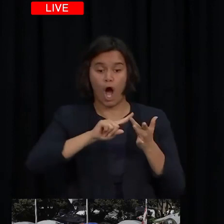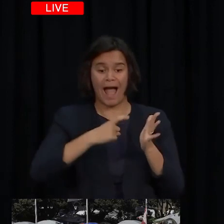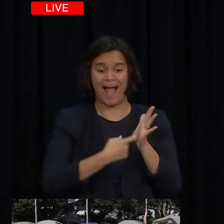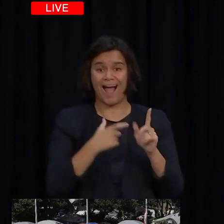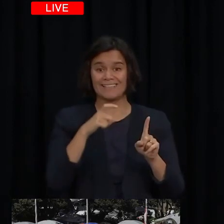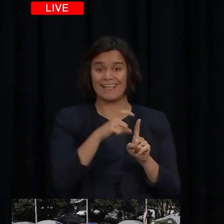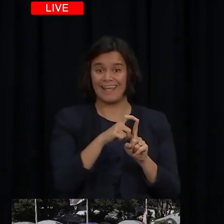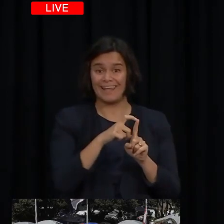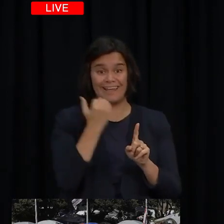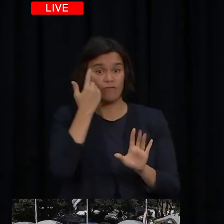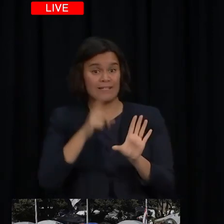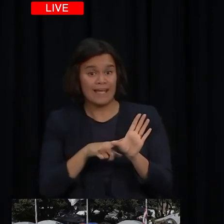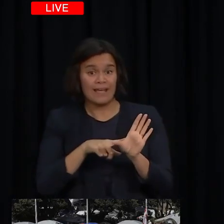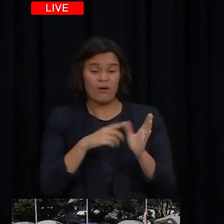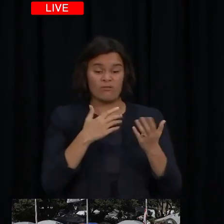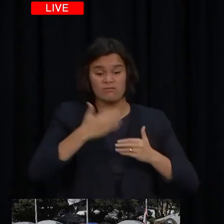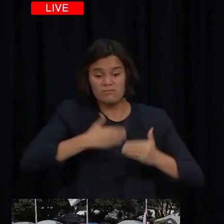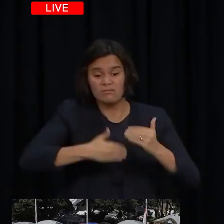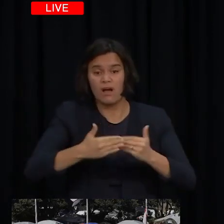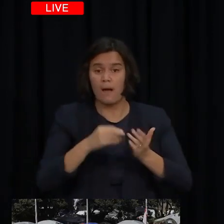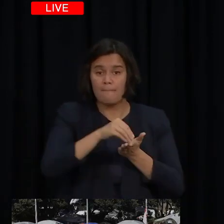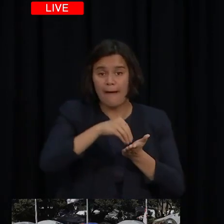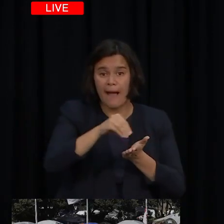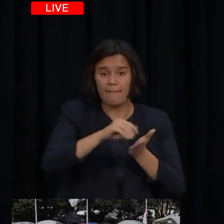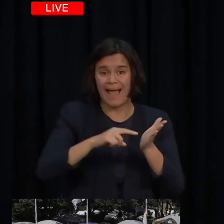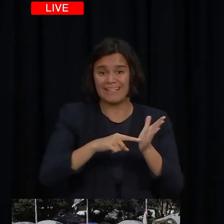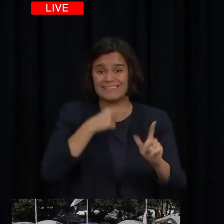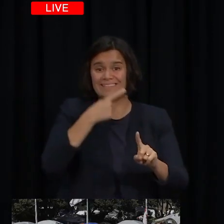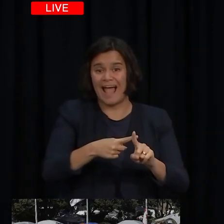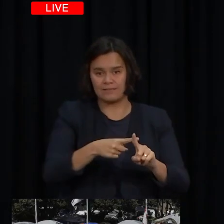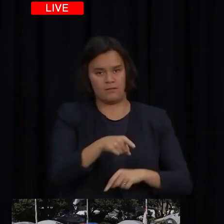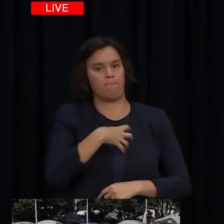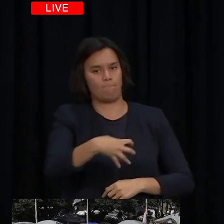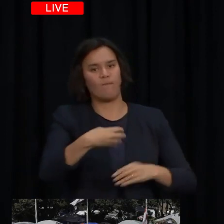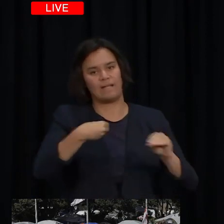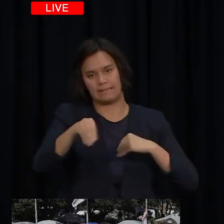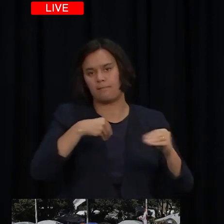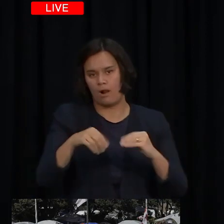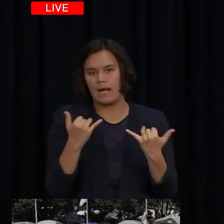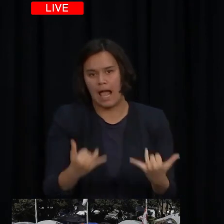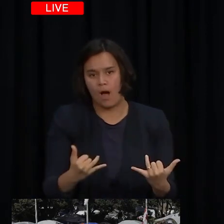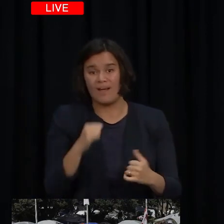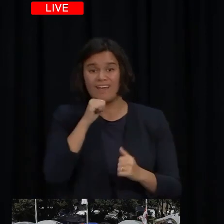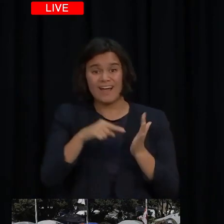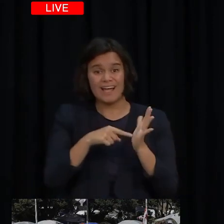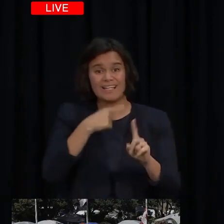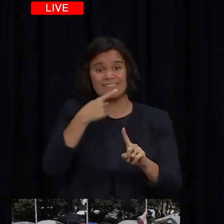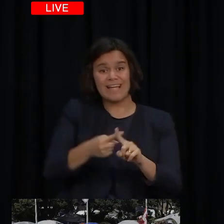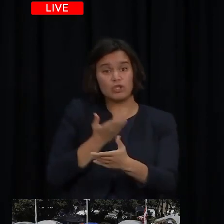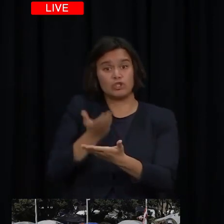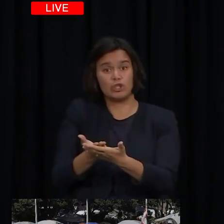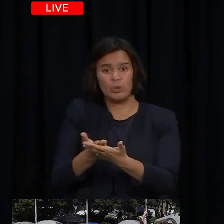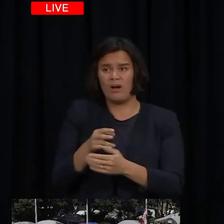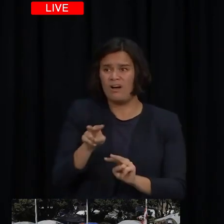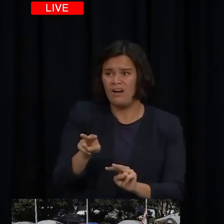payments to assist firms with cash flow pressures. This means that if a business is struggling to pay its tax in full or on time because of COVID-19,